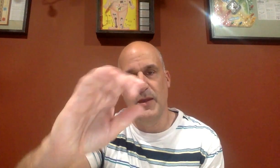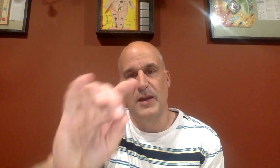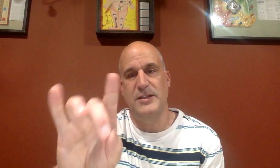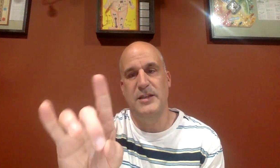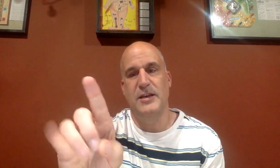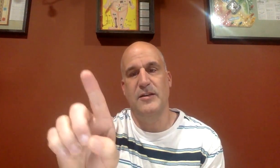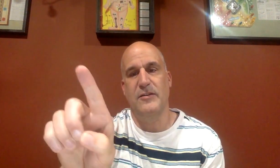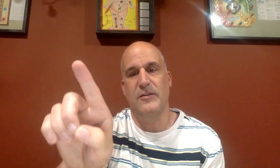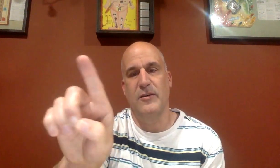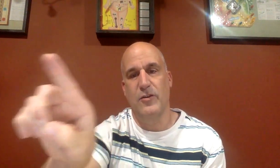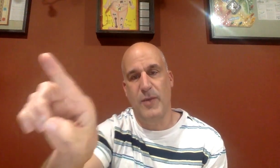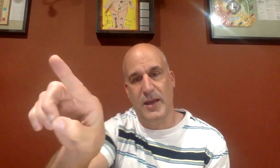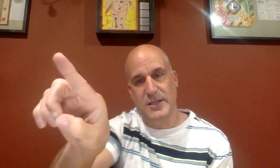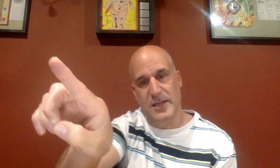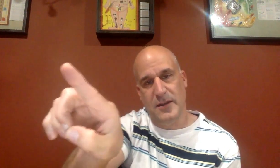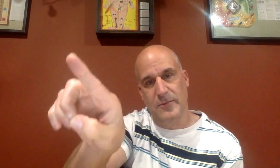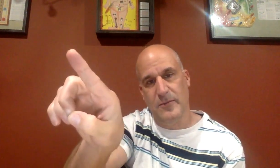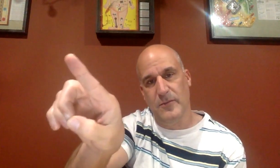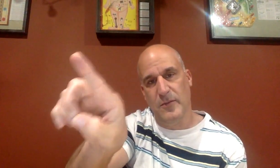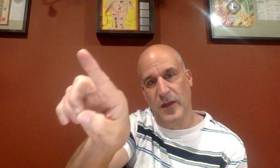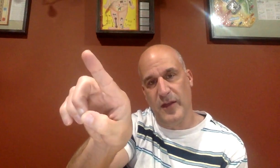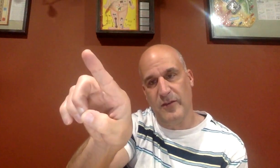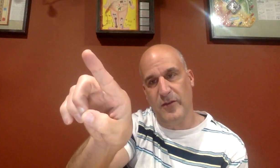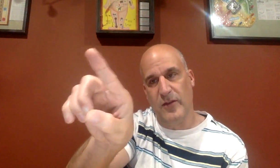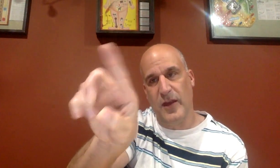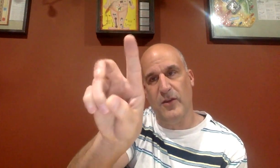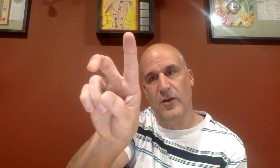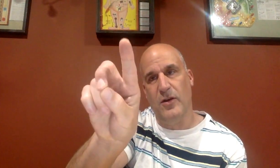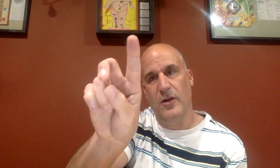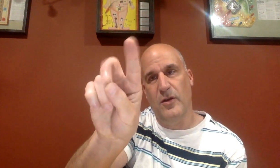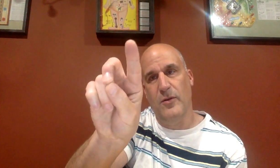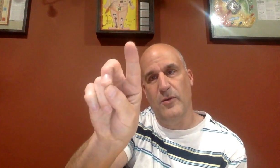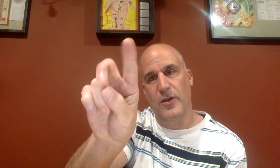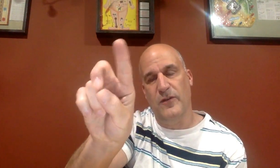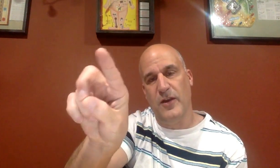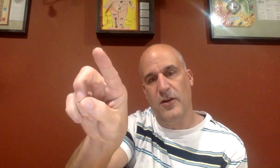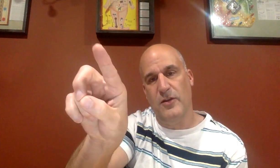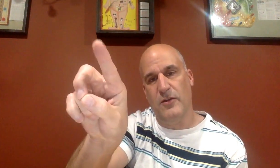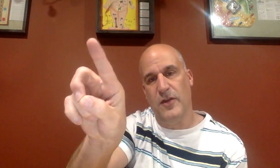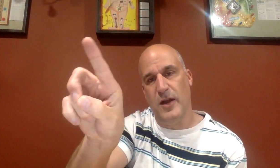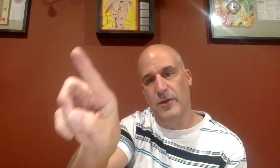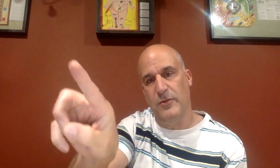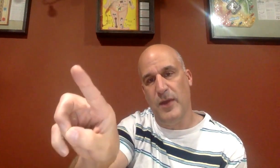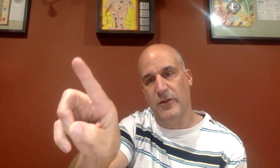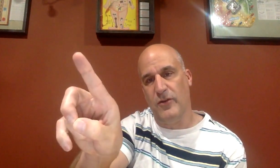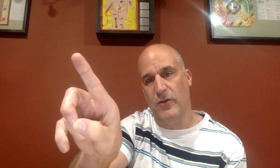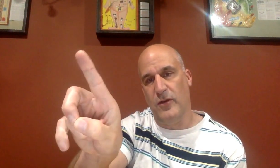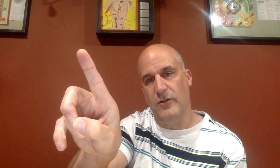A D is you make a D like this. So you take your middle finger and your thumb and you make a circle. And then you